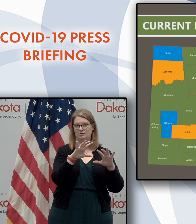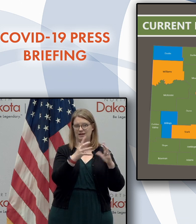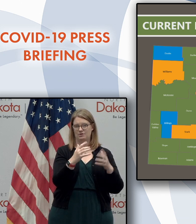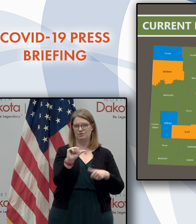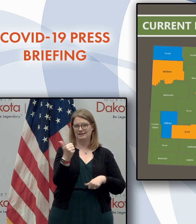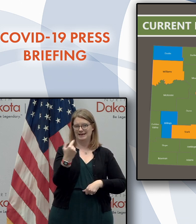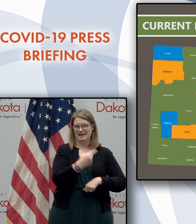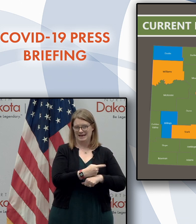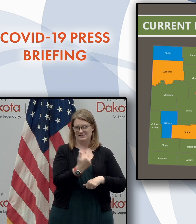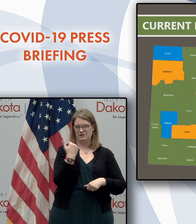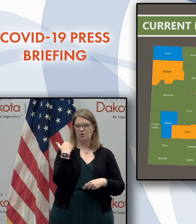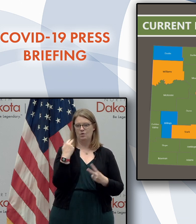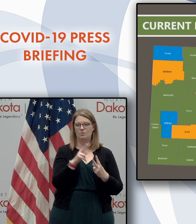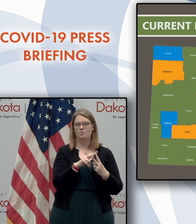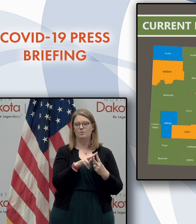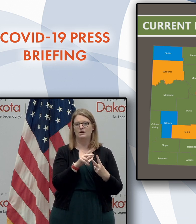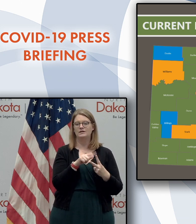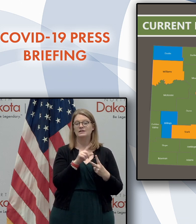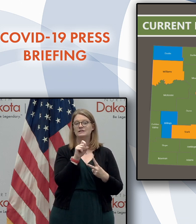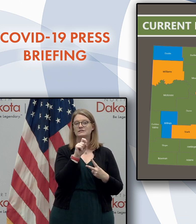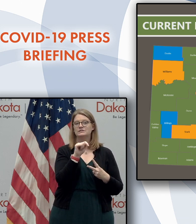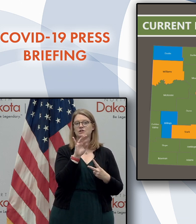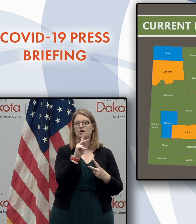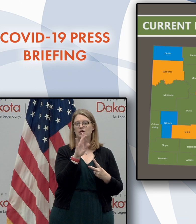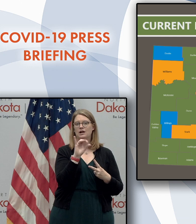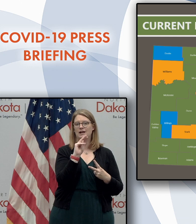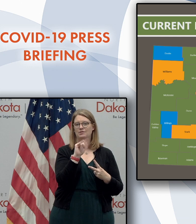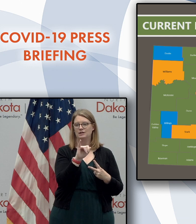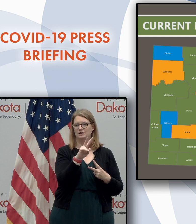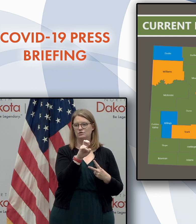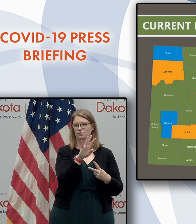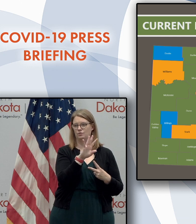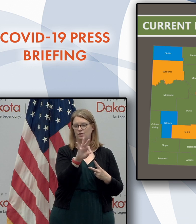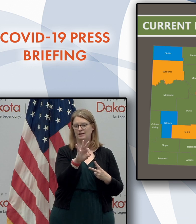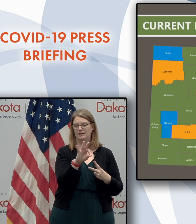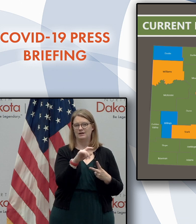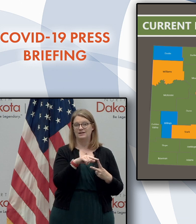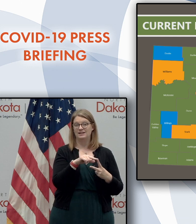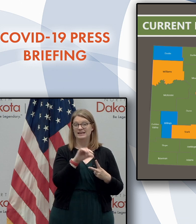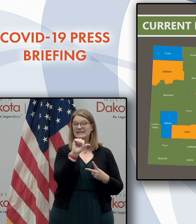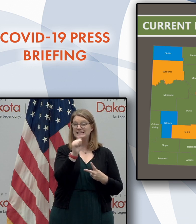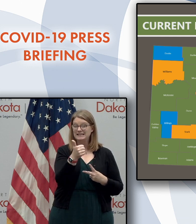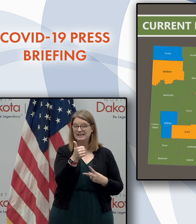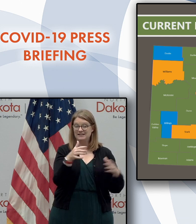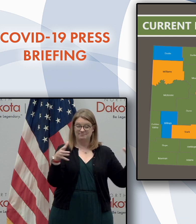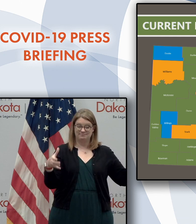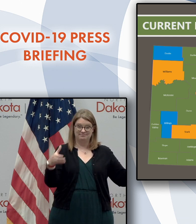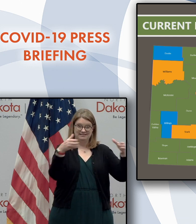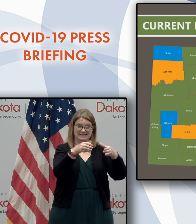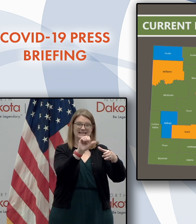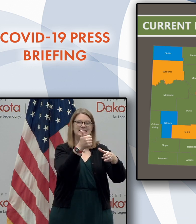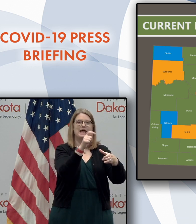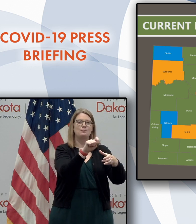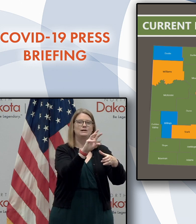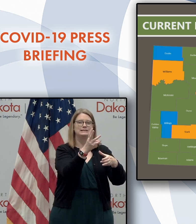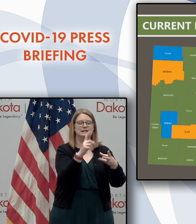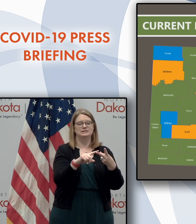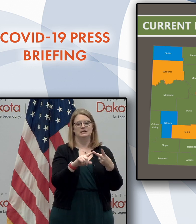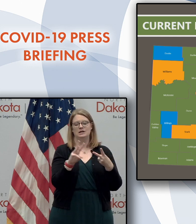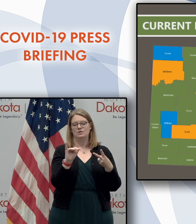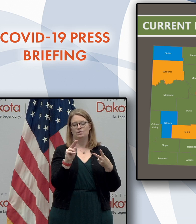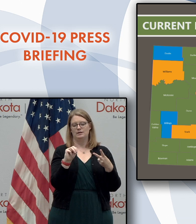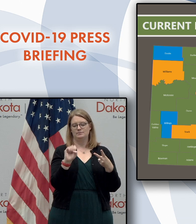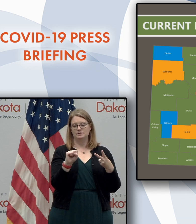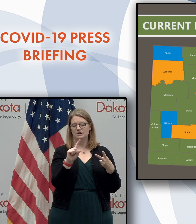10 days ago. Uh, but Stark County with 249 cases and a 10.6% positivity rate, and Williams County